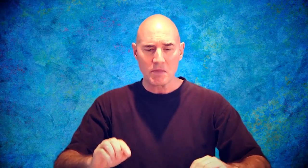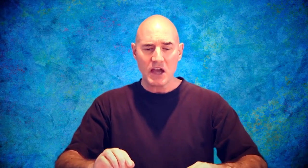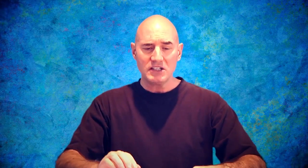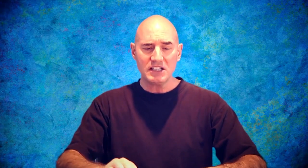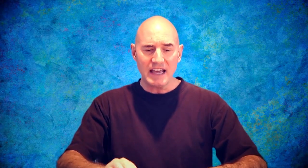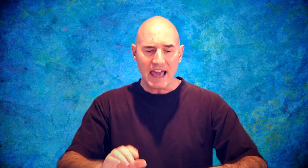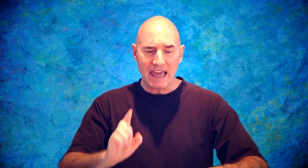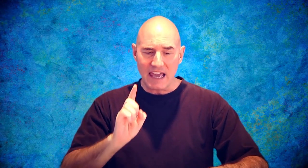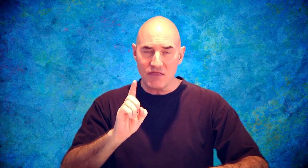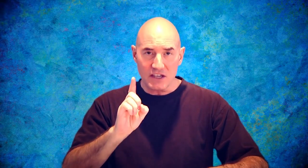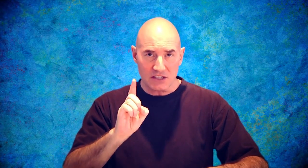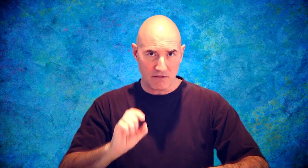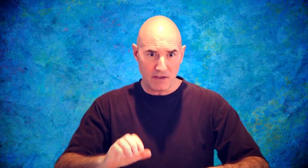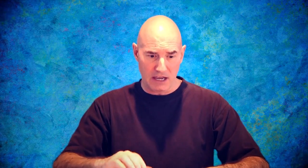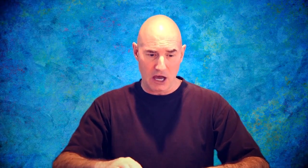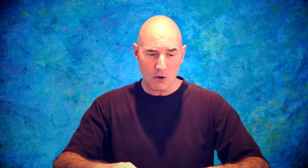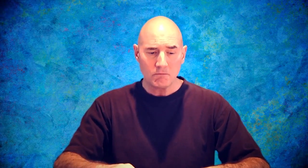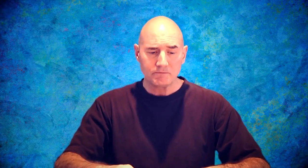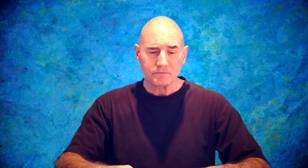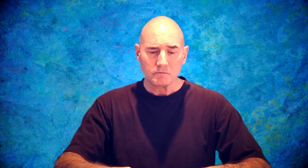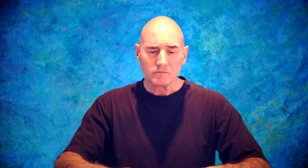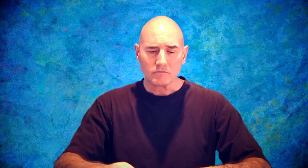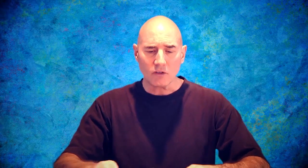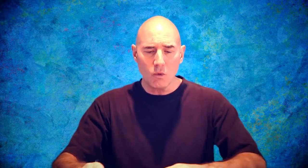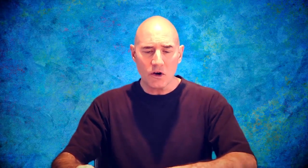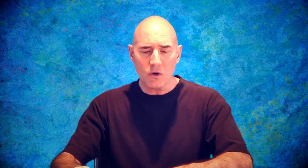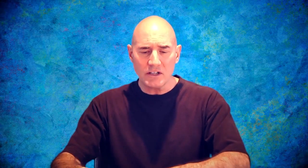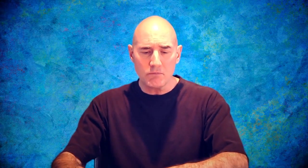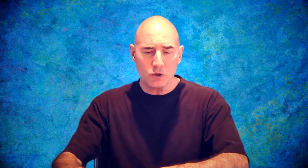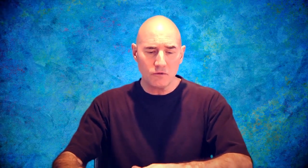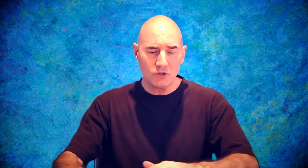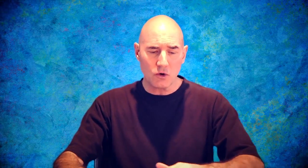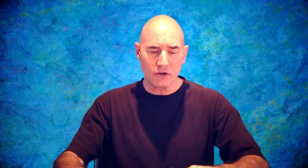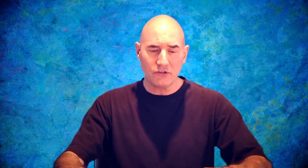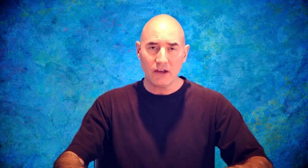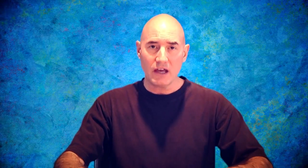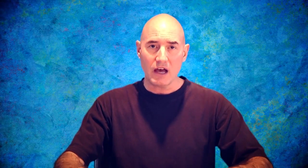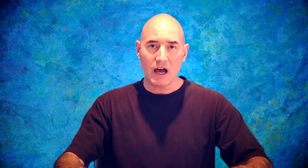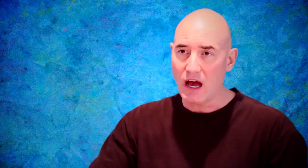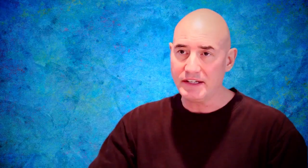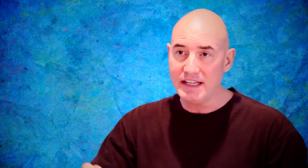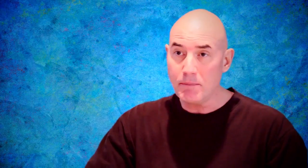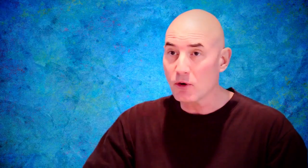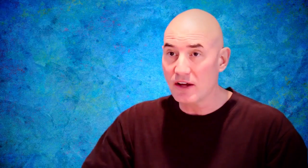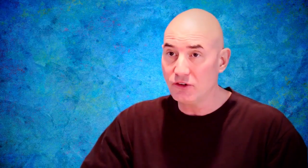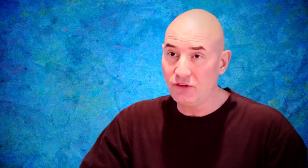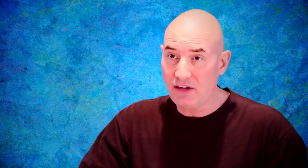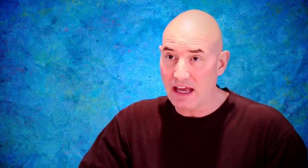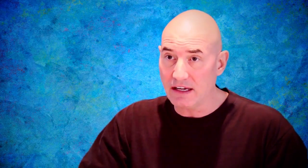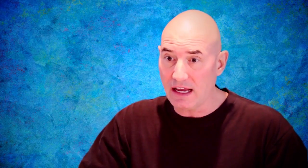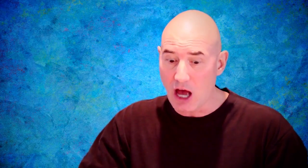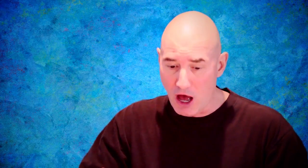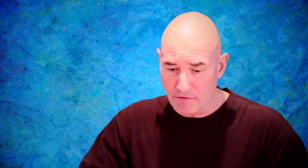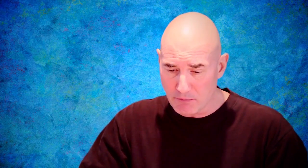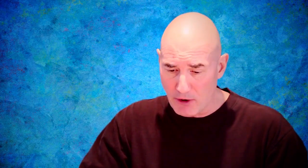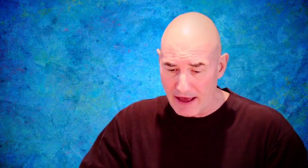today, in this video, we're going to move towards a deeper understanding of the breath